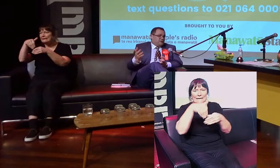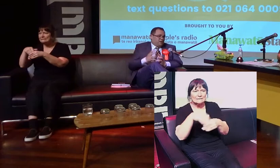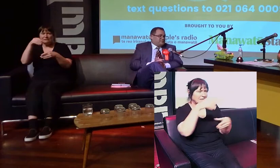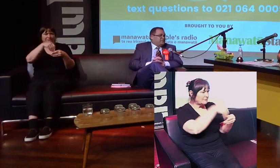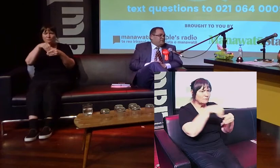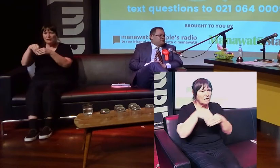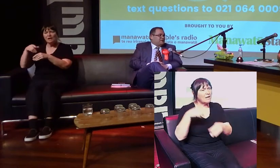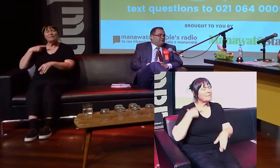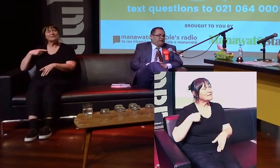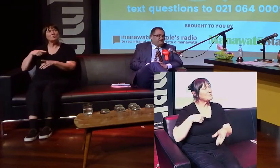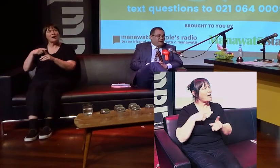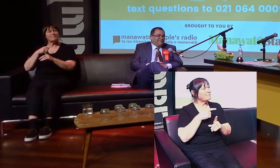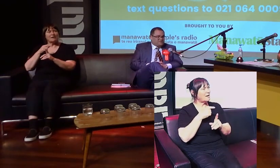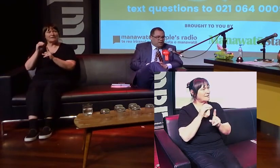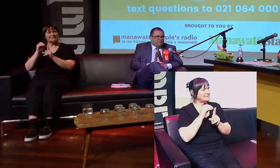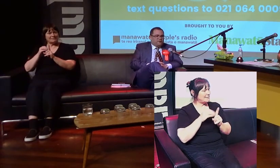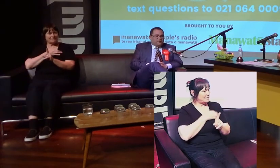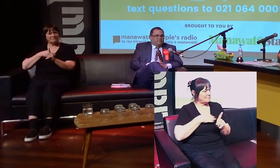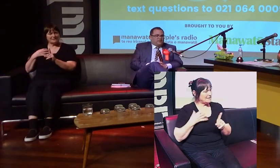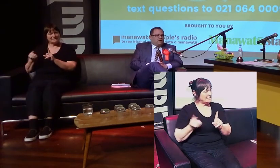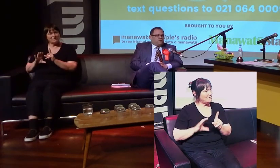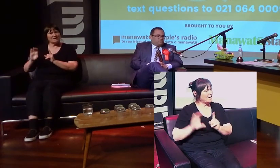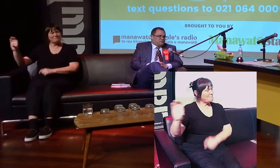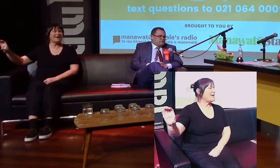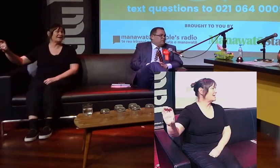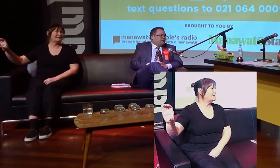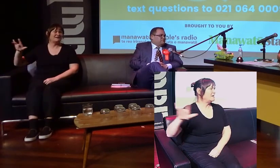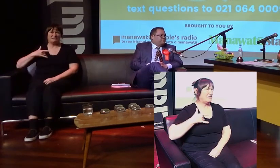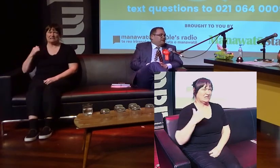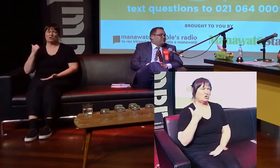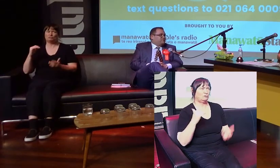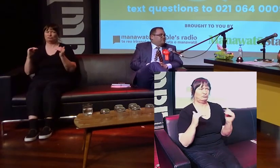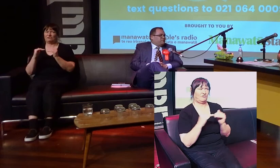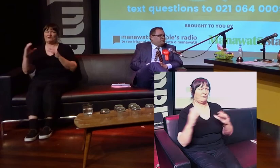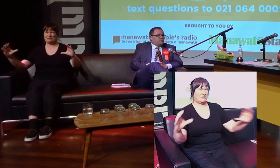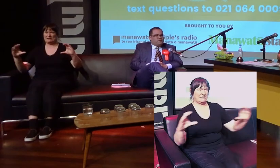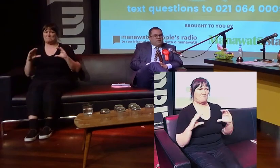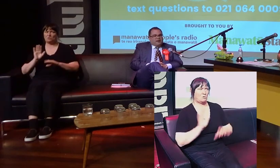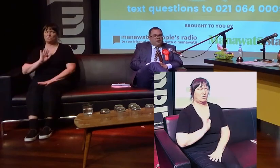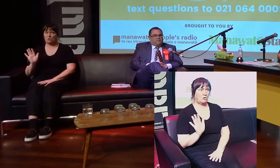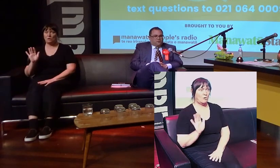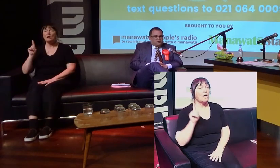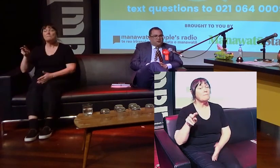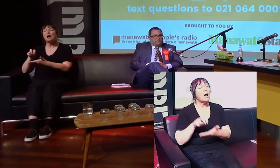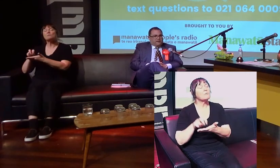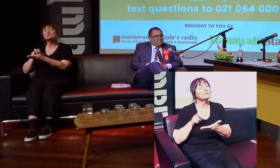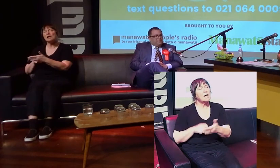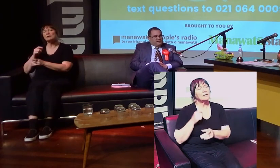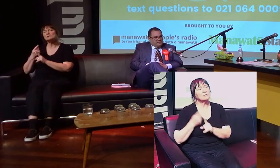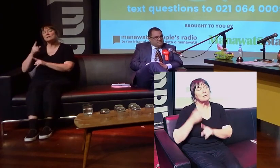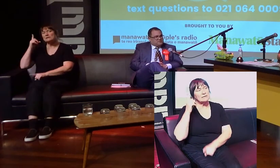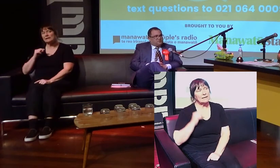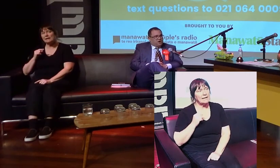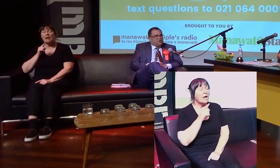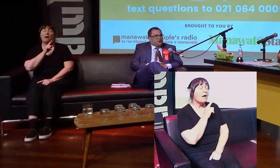I'm returning my Deputy Mayoral salary is around that as well. But I would look to resign as soon as possible. I am not on the Labour